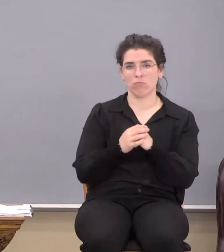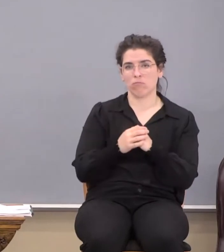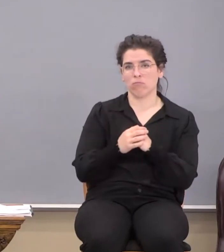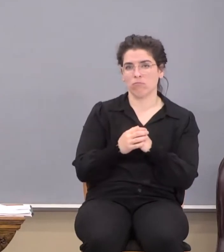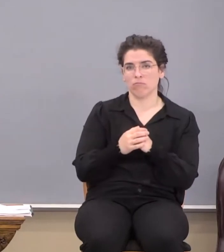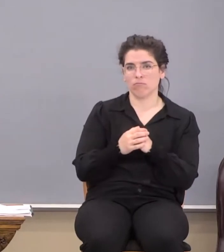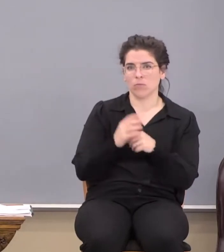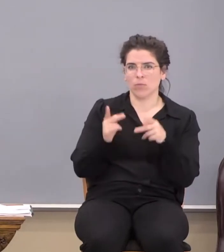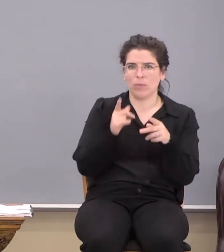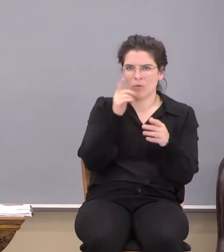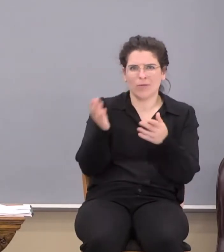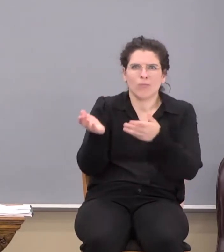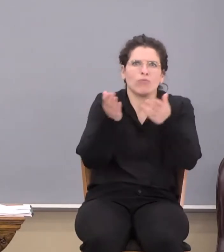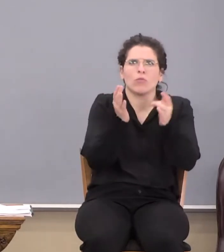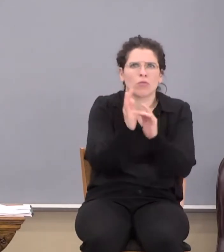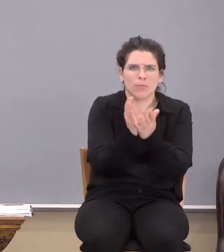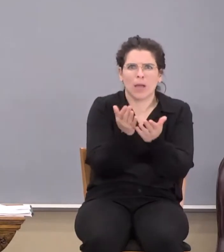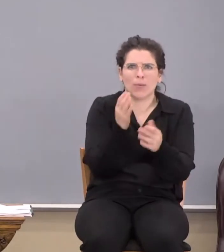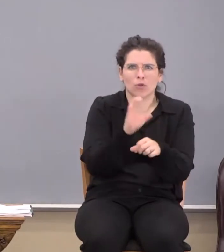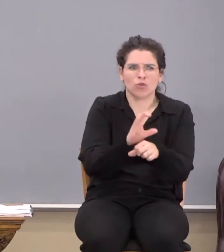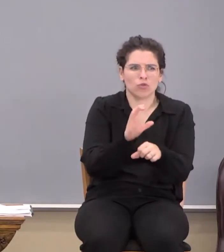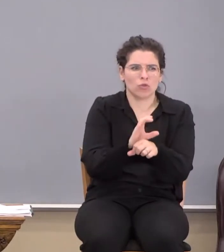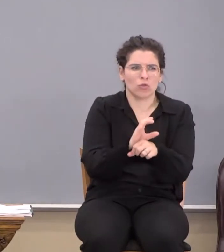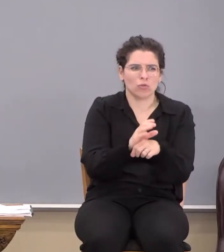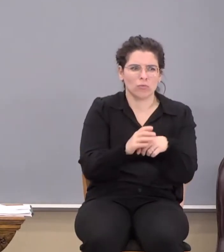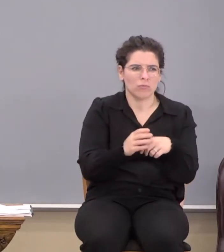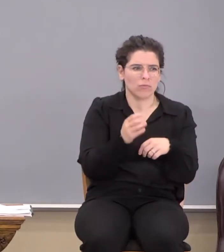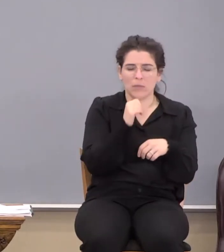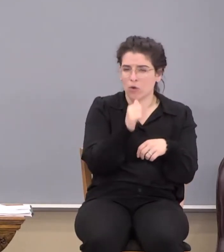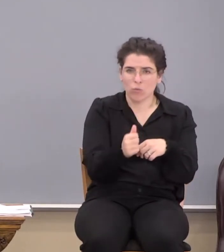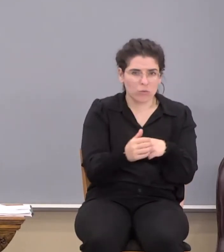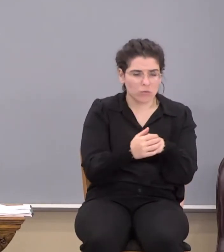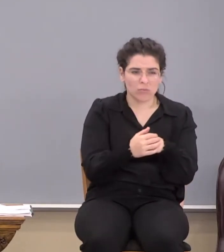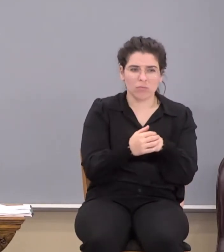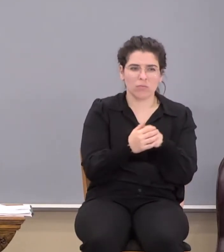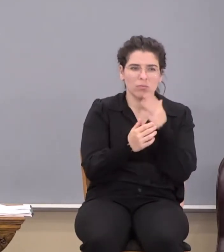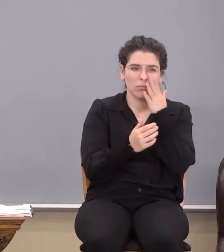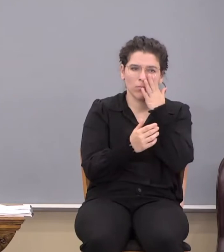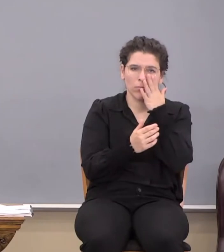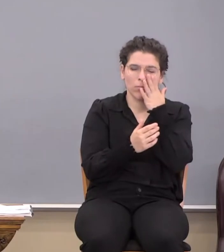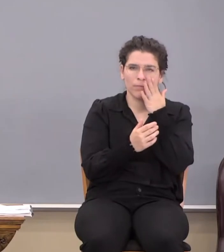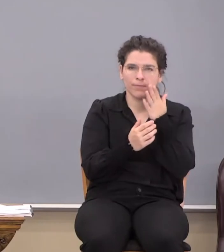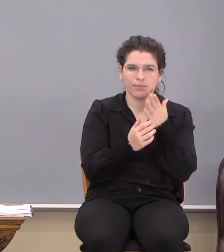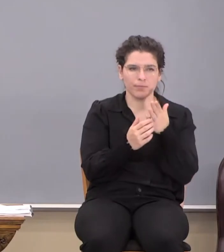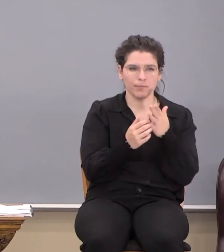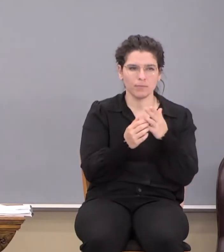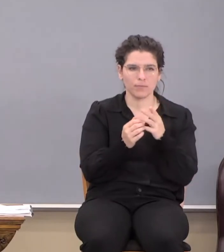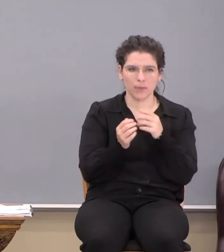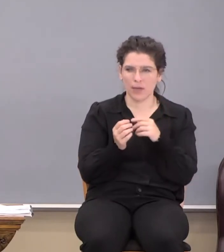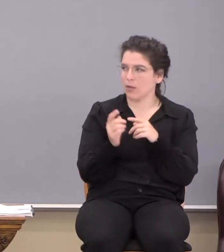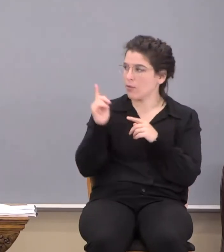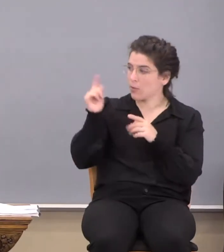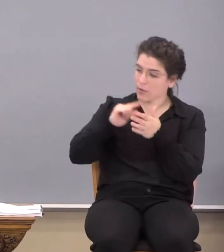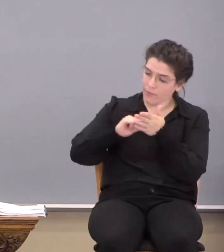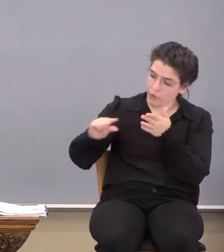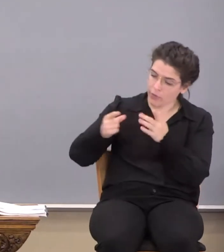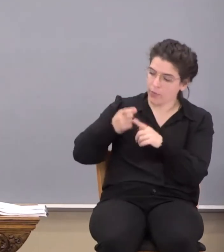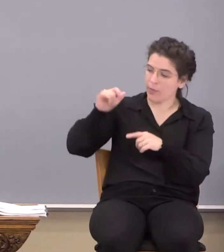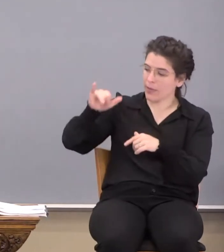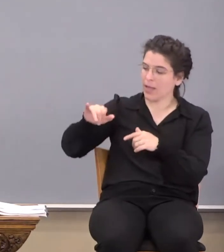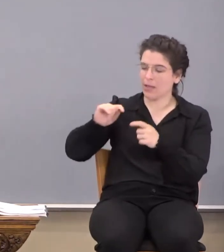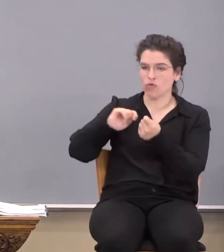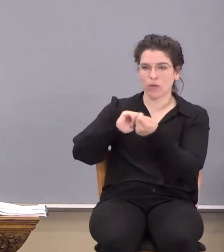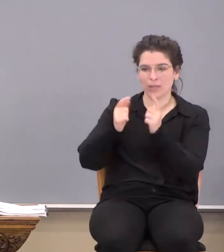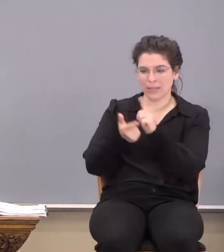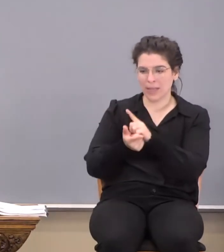and so people don't even bring their Bible anymore. They don't. And then, and so they'll put this verse from this translation